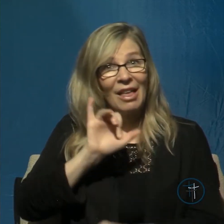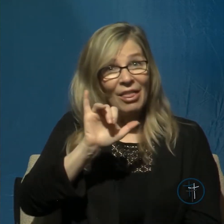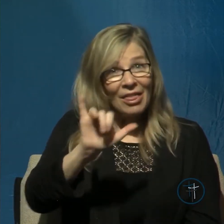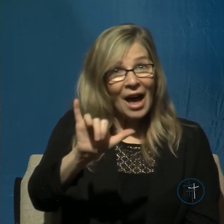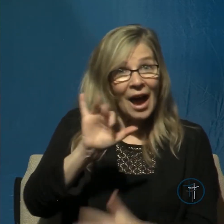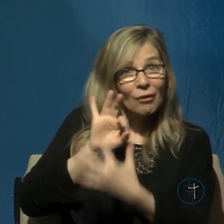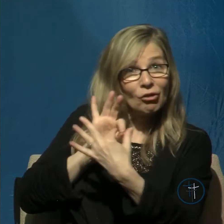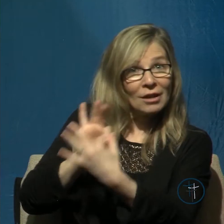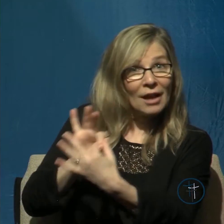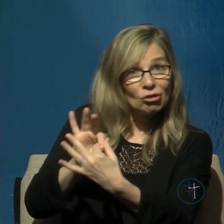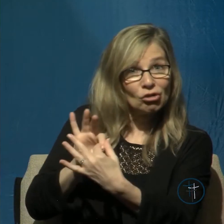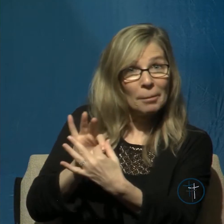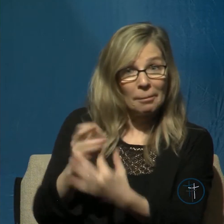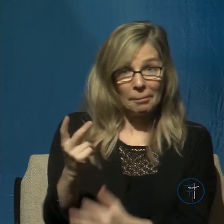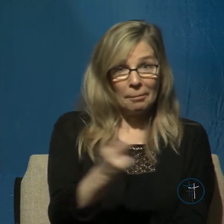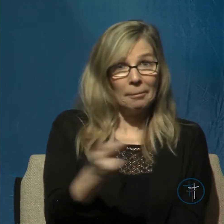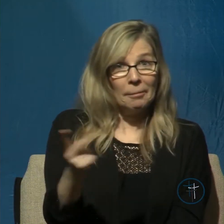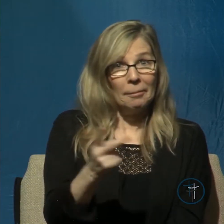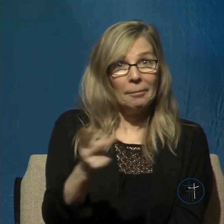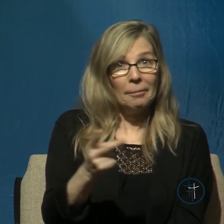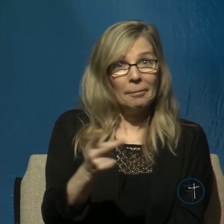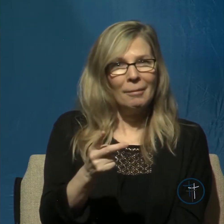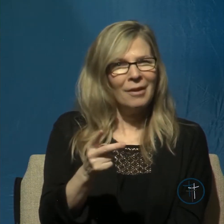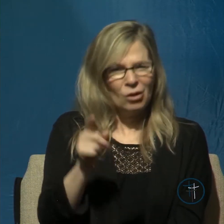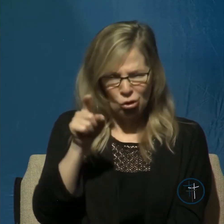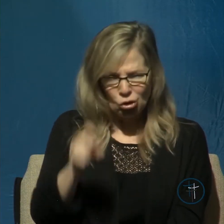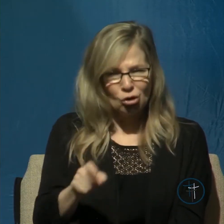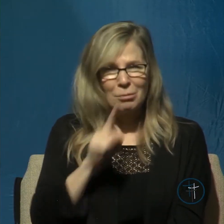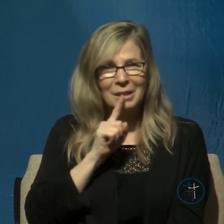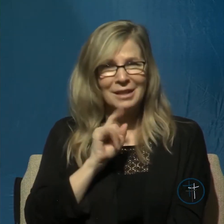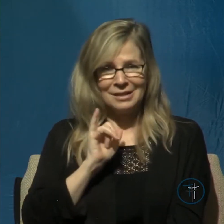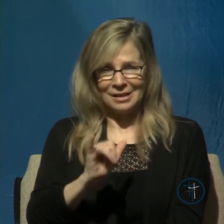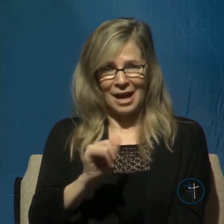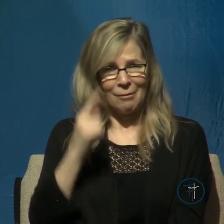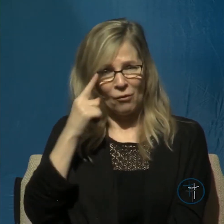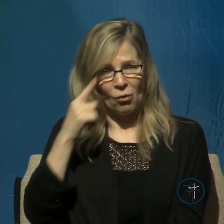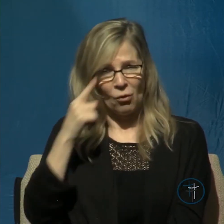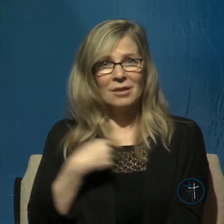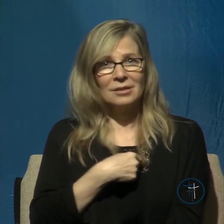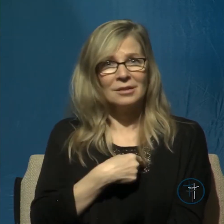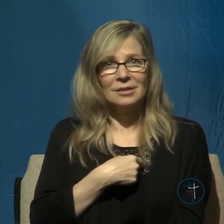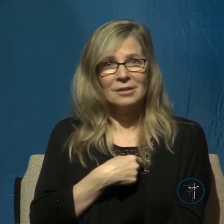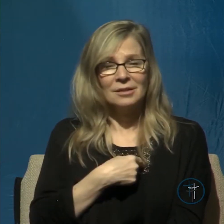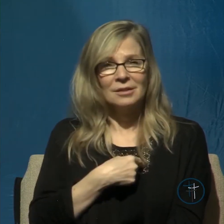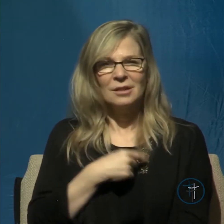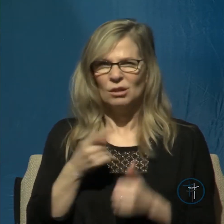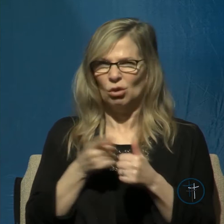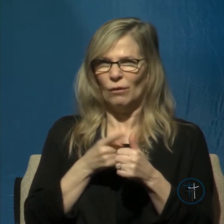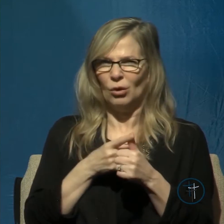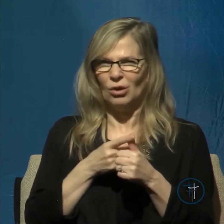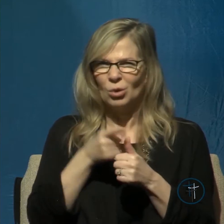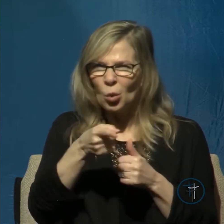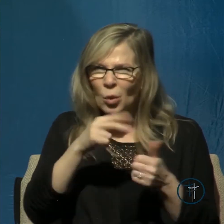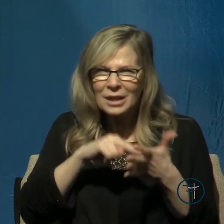be and should be to us. First of all then, let's consider what he means when he says, the Lord is my light.